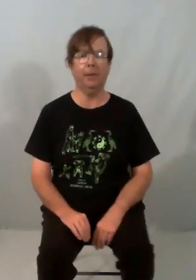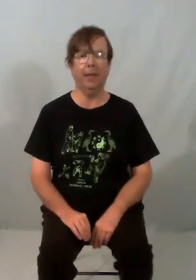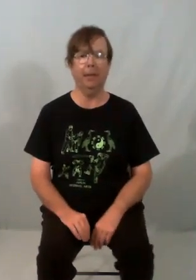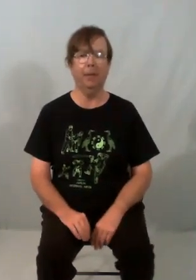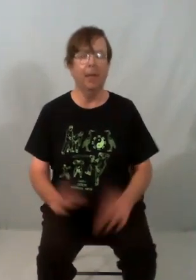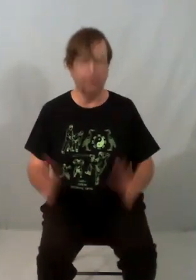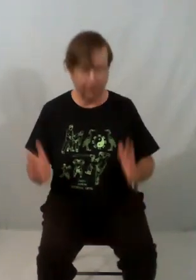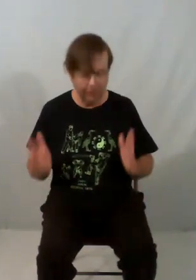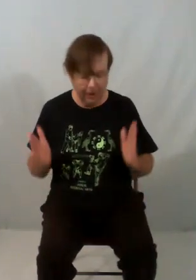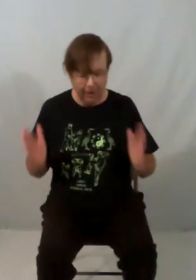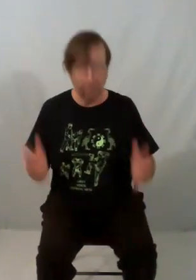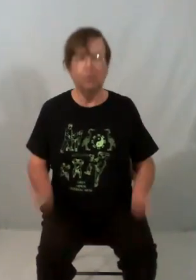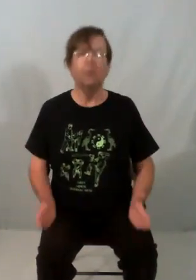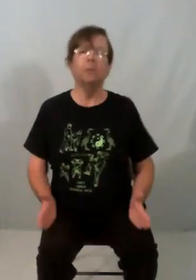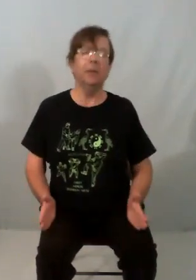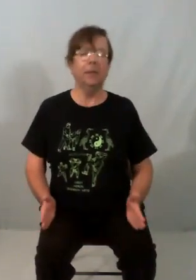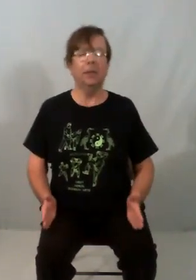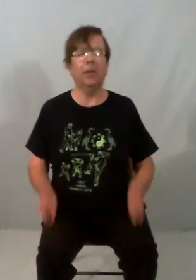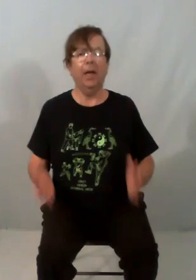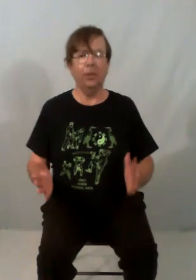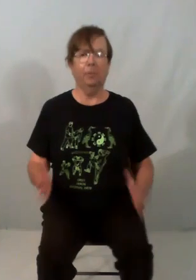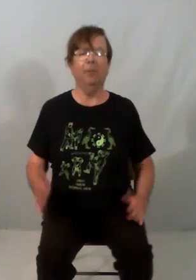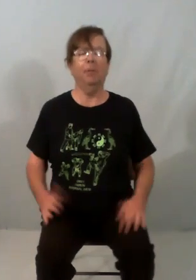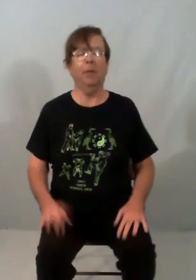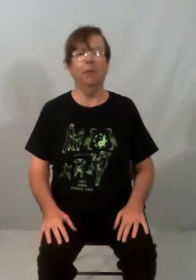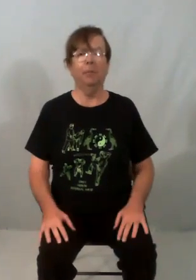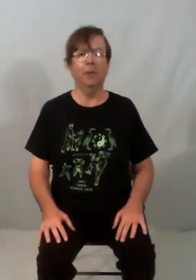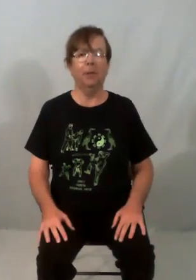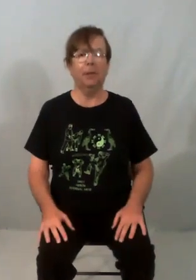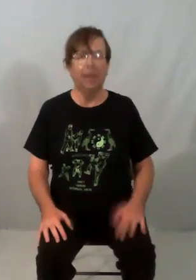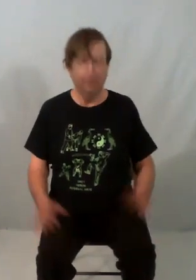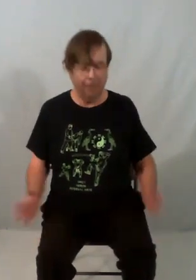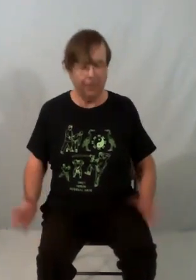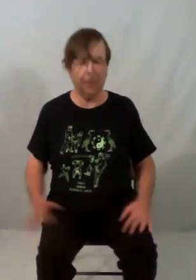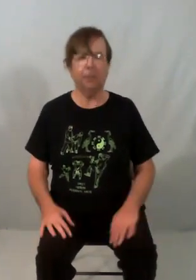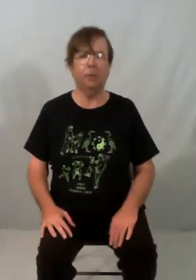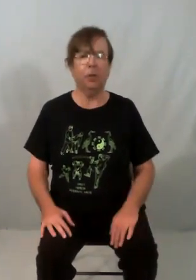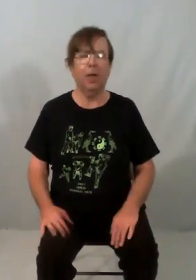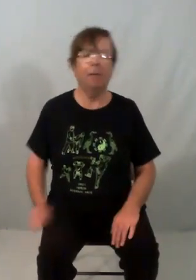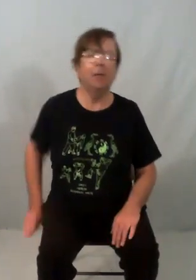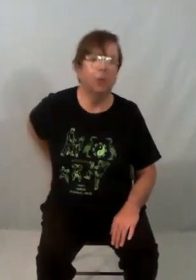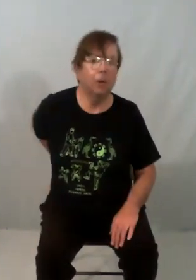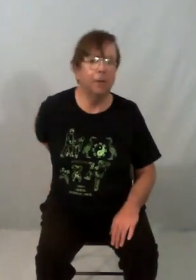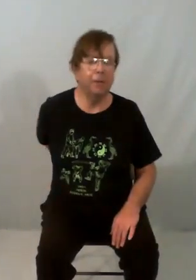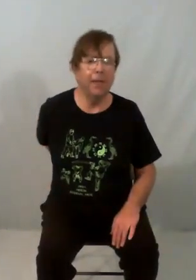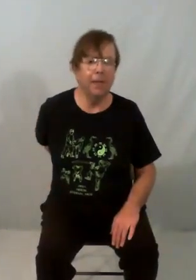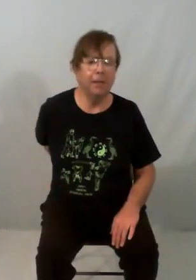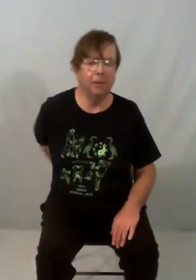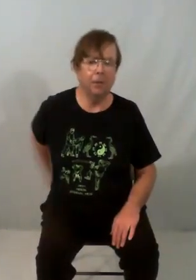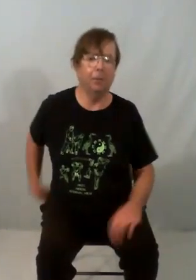same. So do this in the chair, you can mill my movements, find a comfortable chair, make sure if you need it you've got support